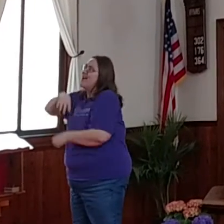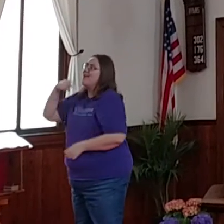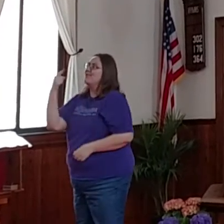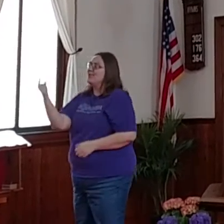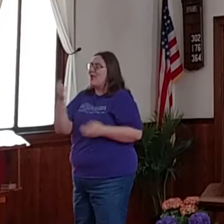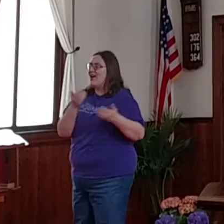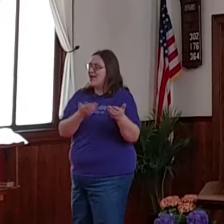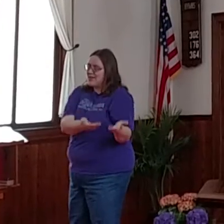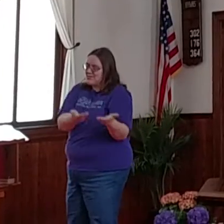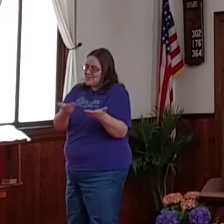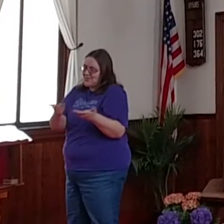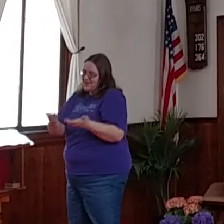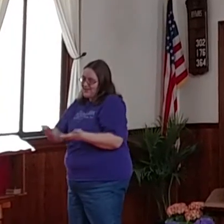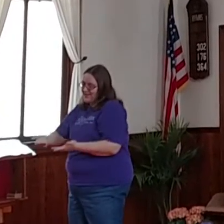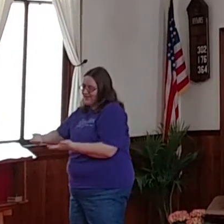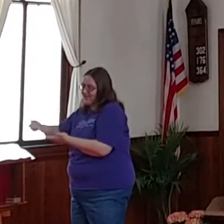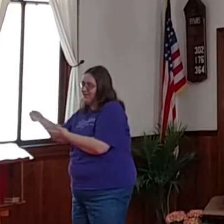one bringing.